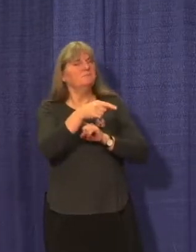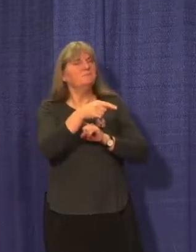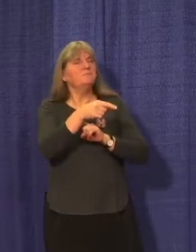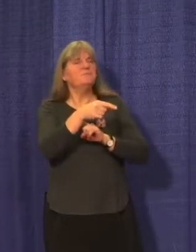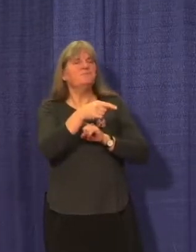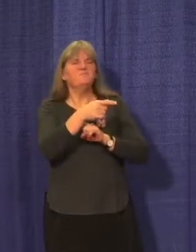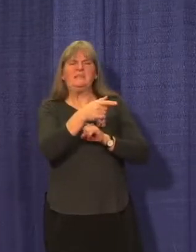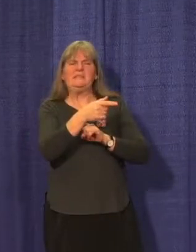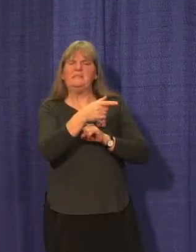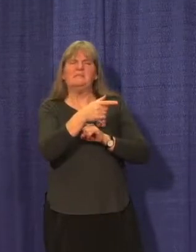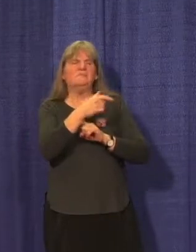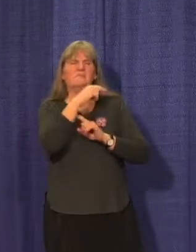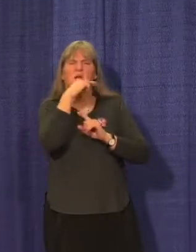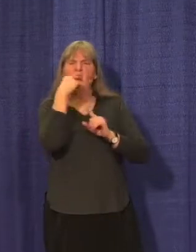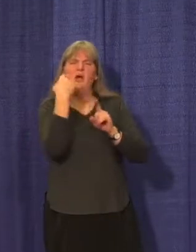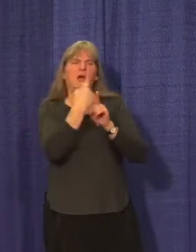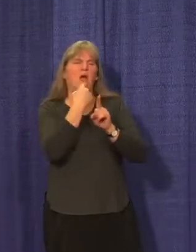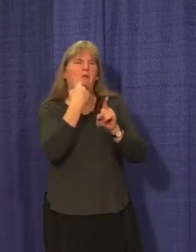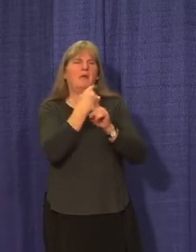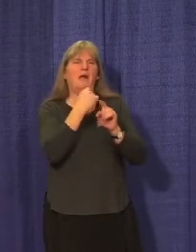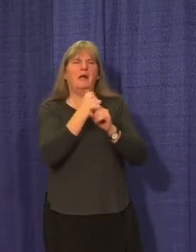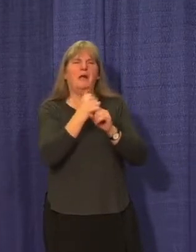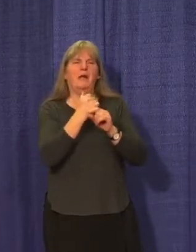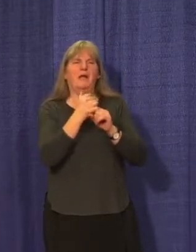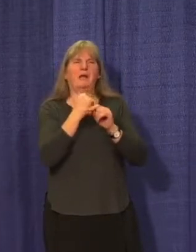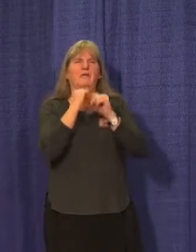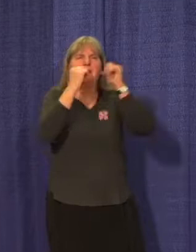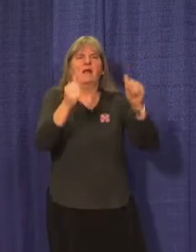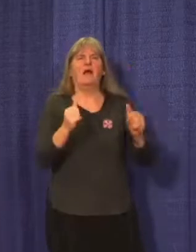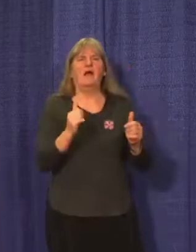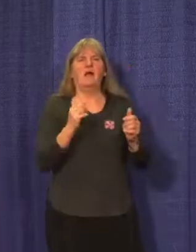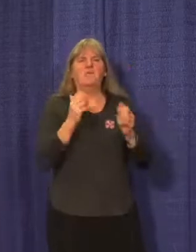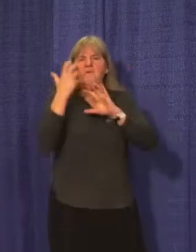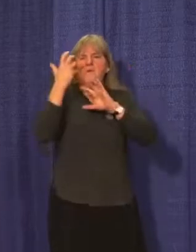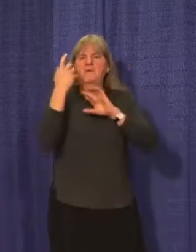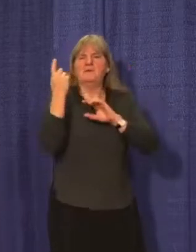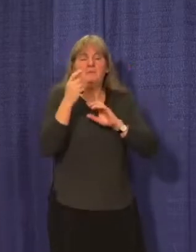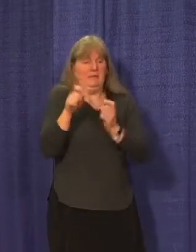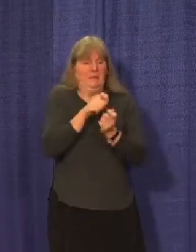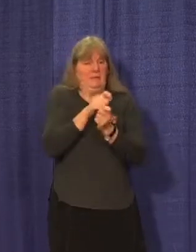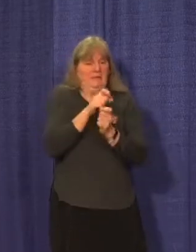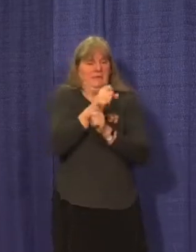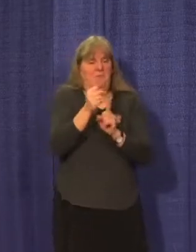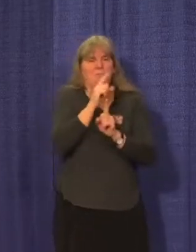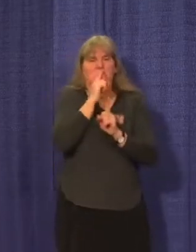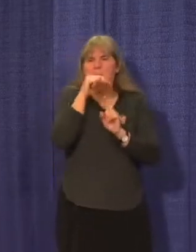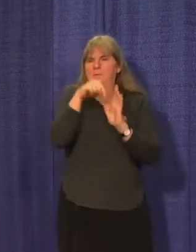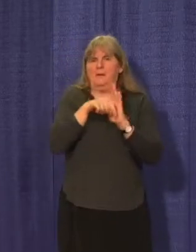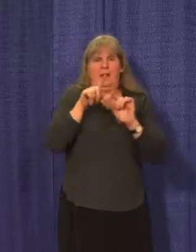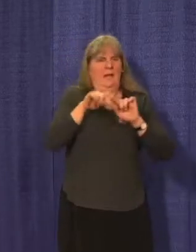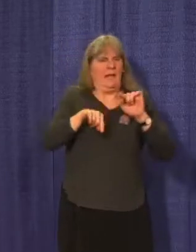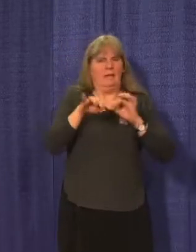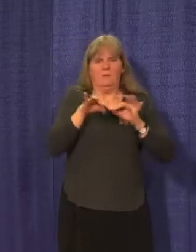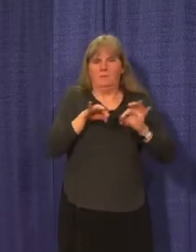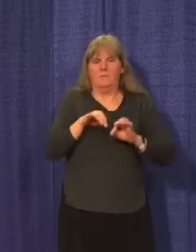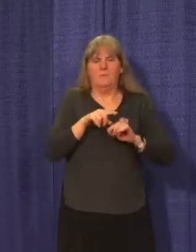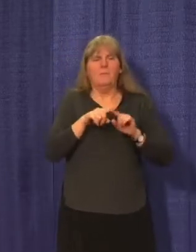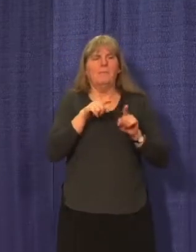egregious or the refusal is egregious. I can't speak about the specific case, but what I can say is that the